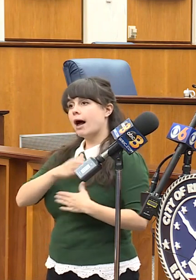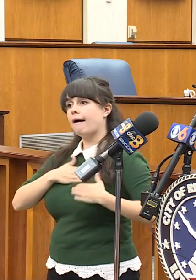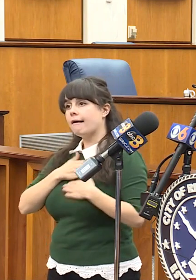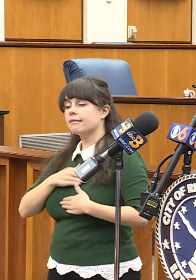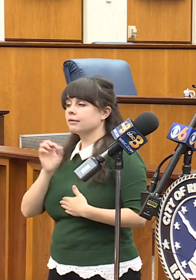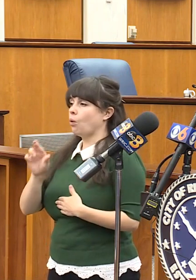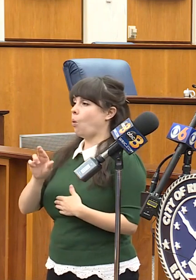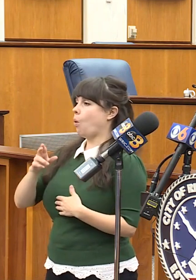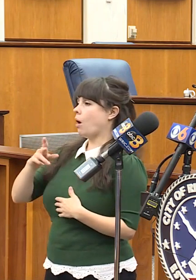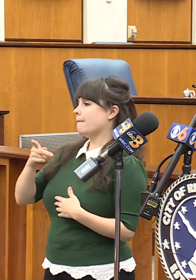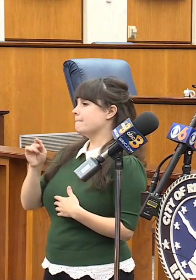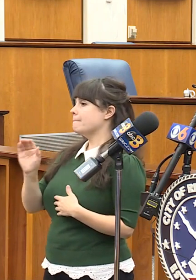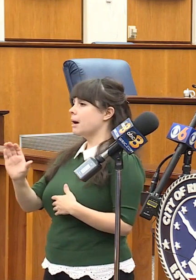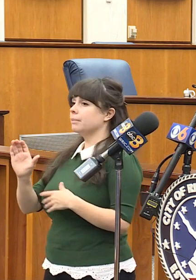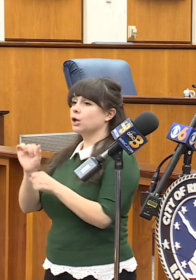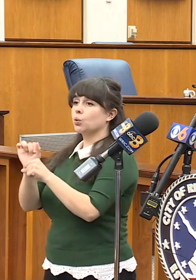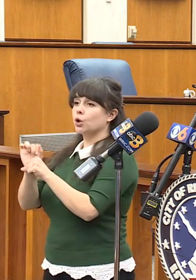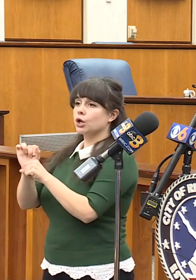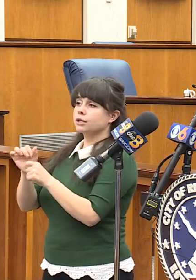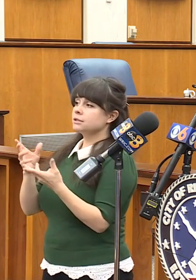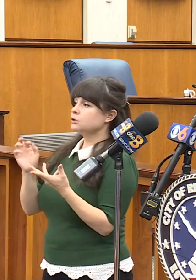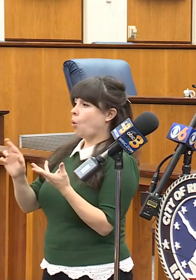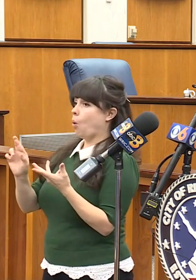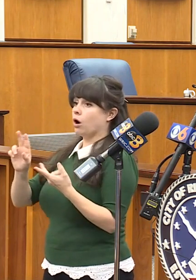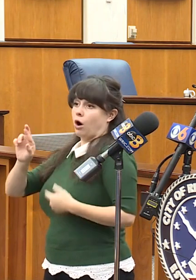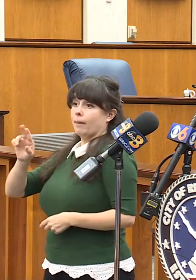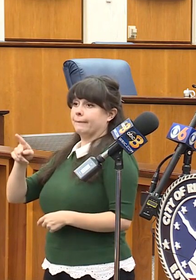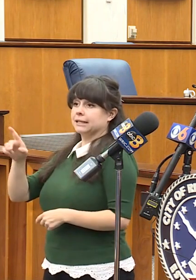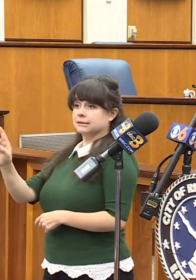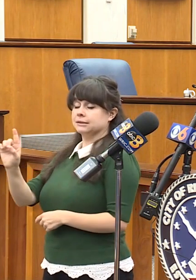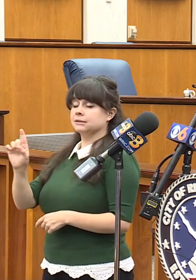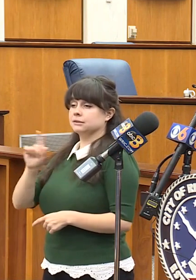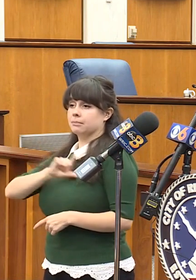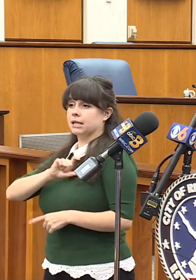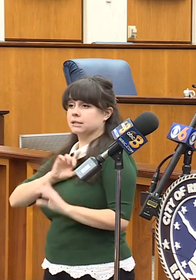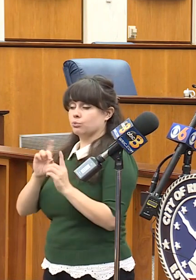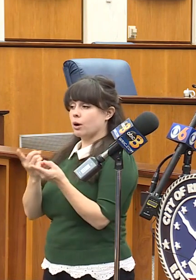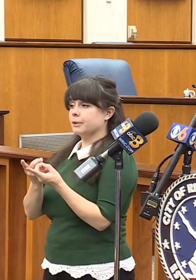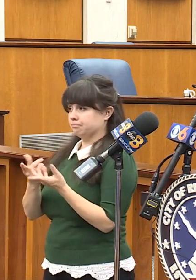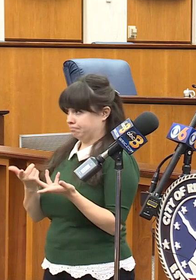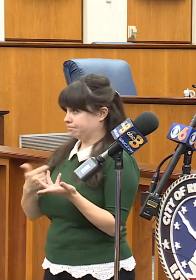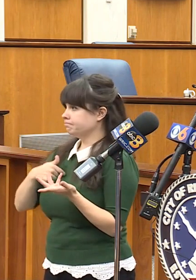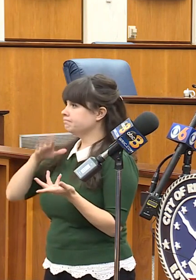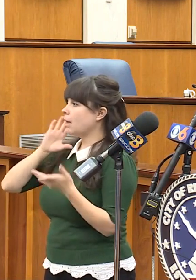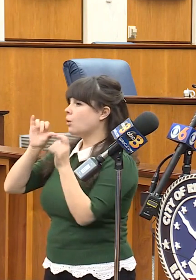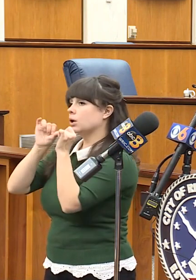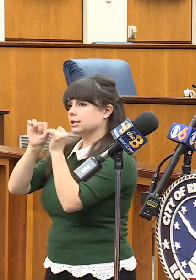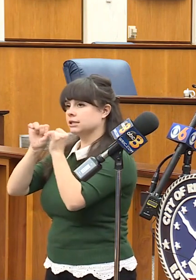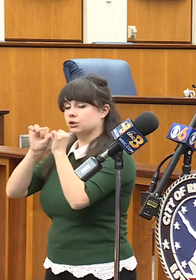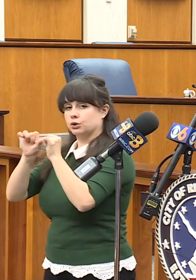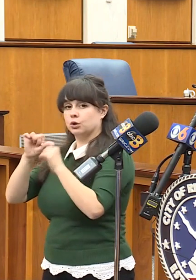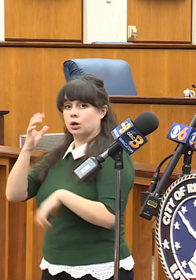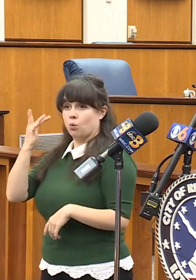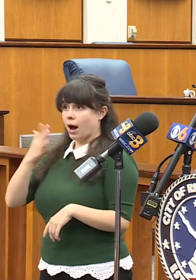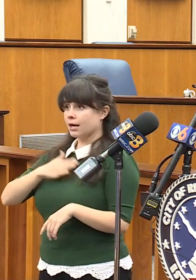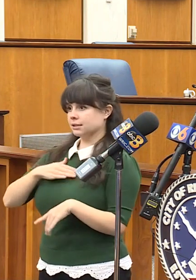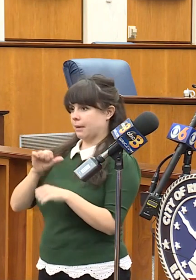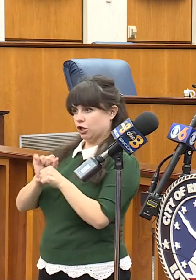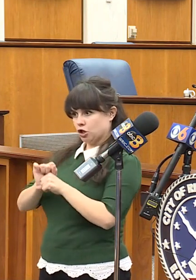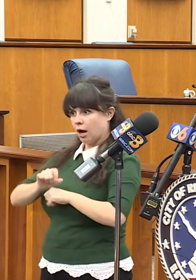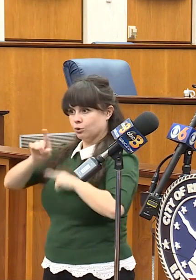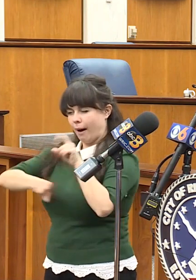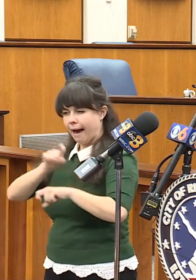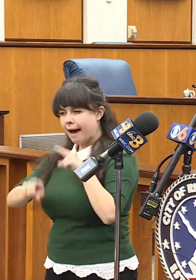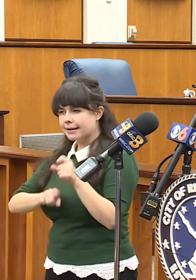of, uh, the Richmond Police Department. And I will continue to do that because, uh, it's my job to ask tough questions, but also